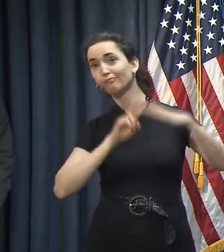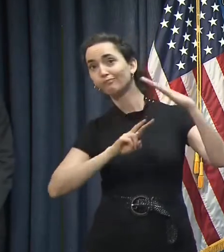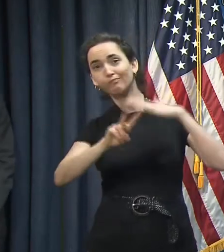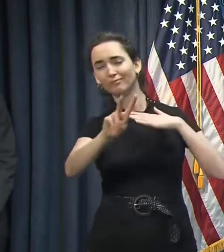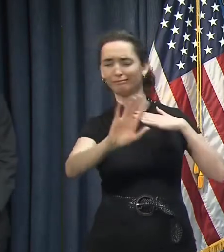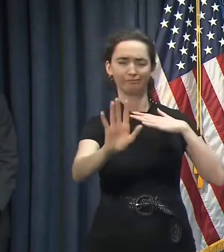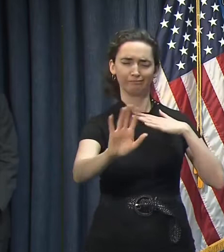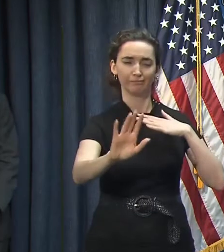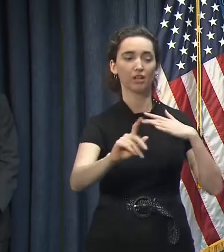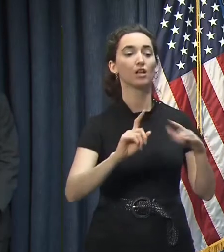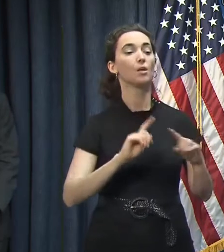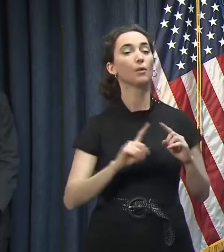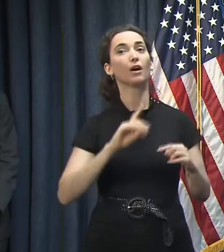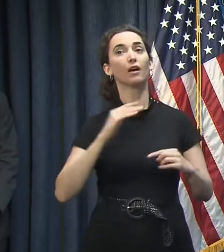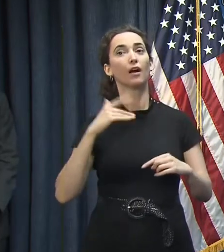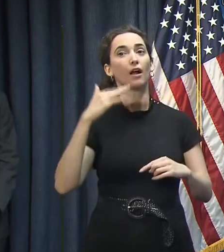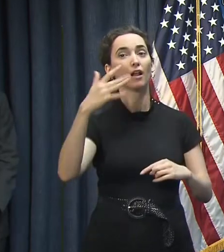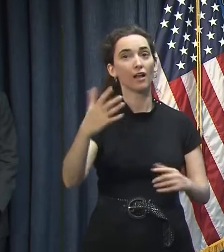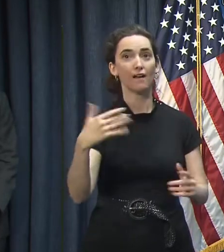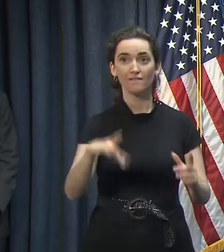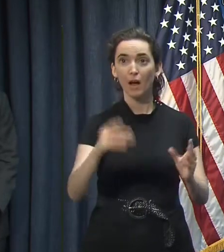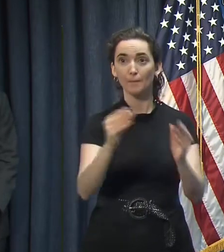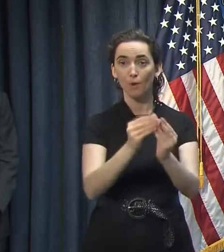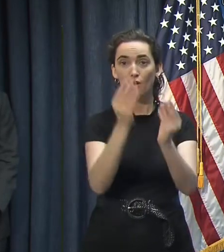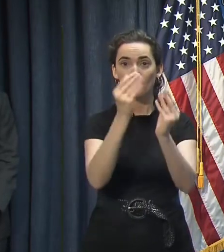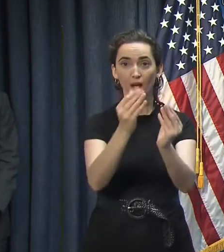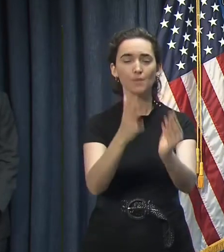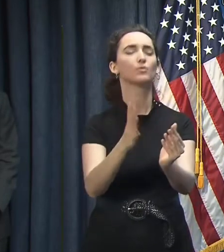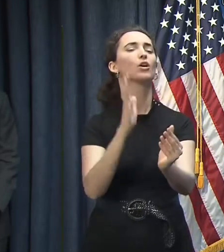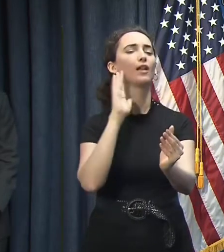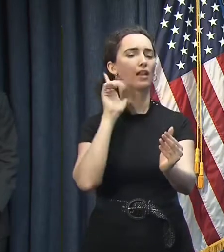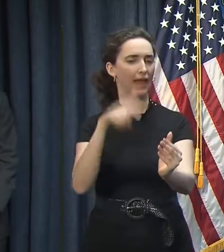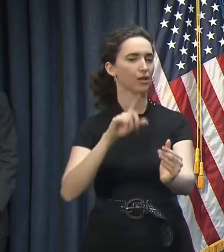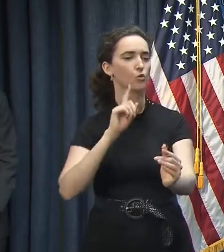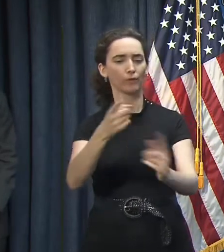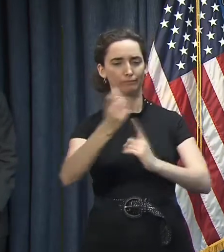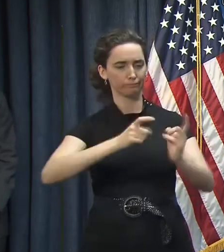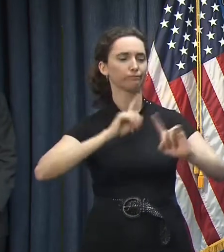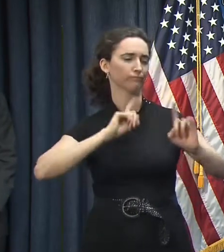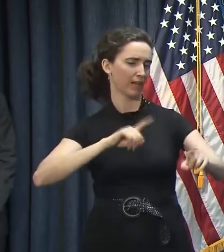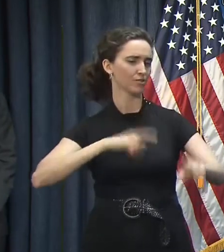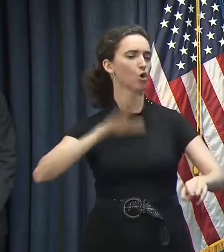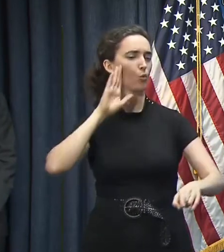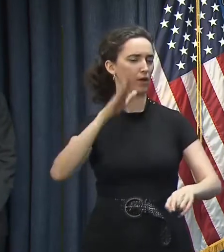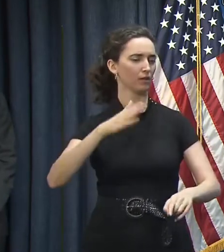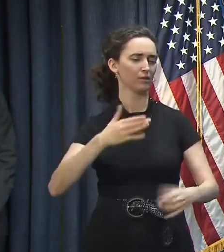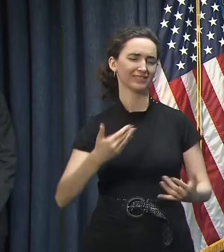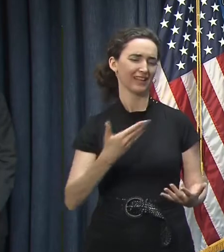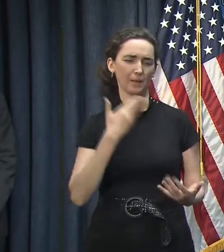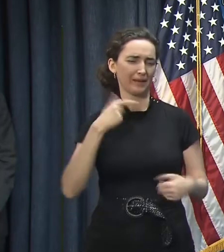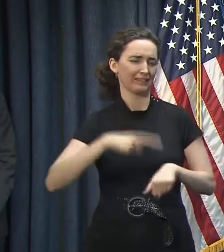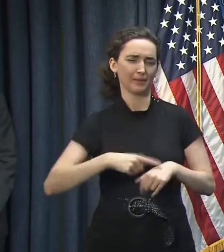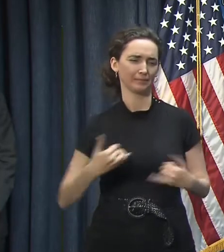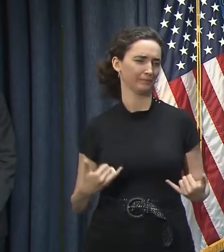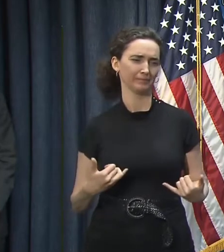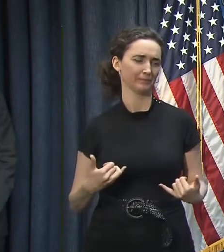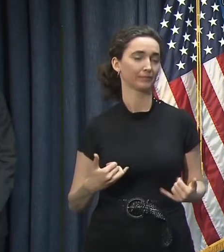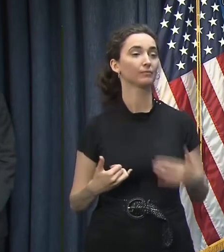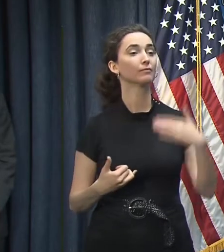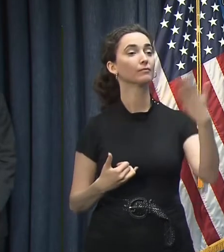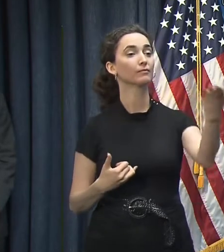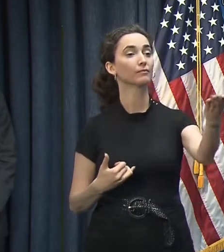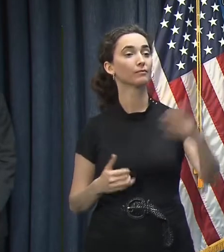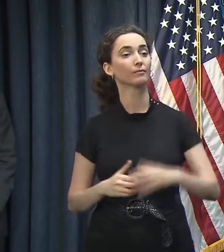questions up once we know more and when it would be, I think, a better time to address those questions. Yes, sir.